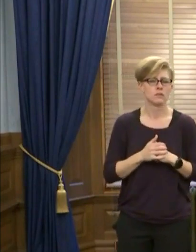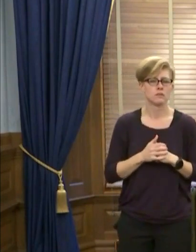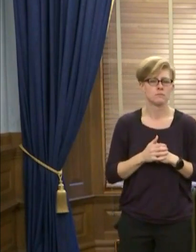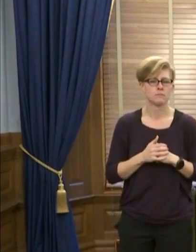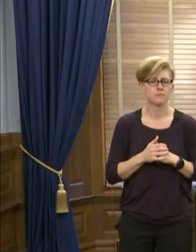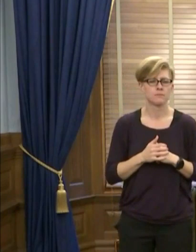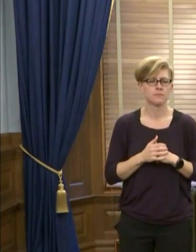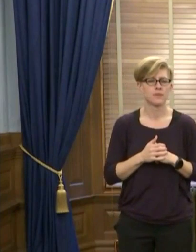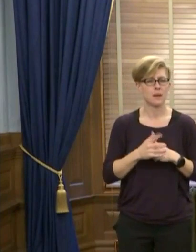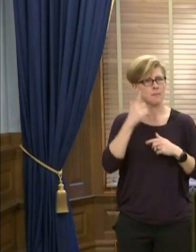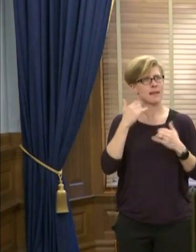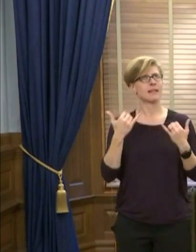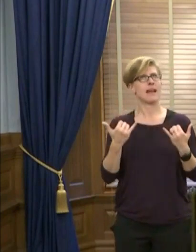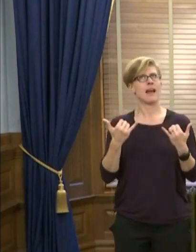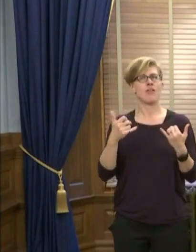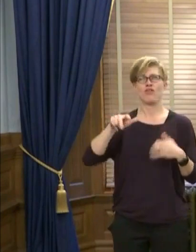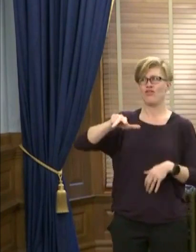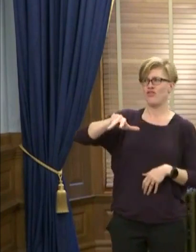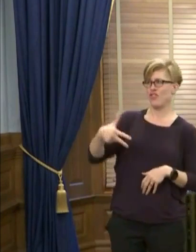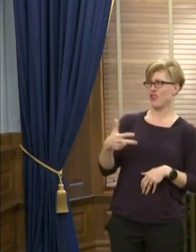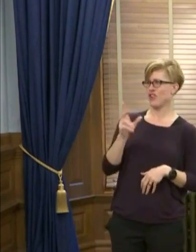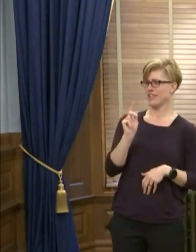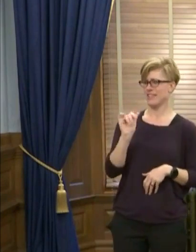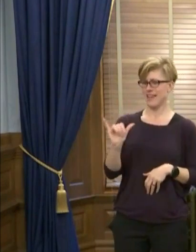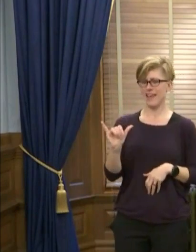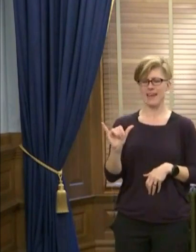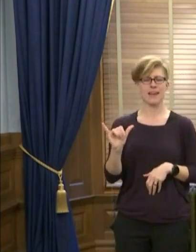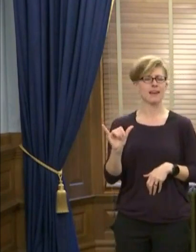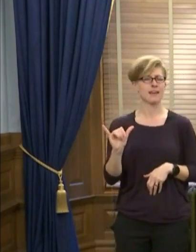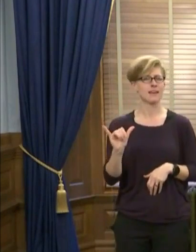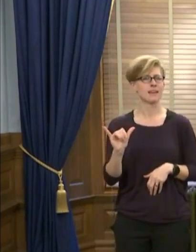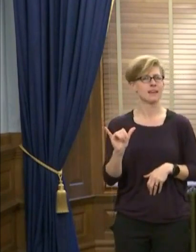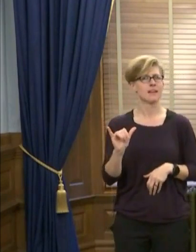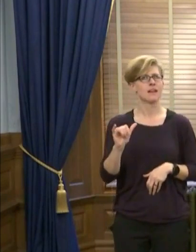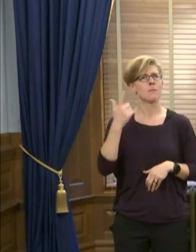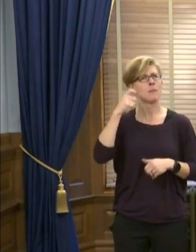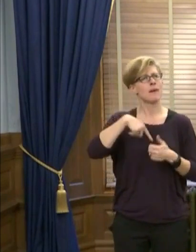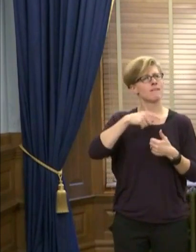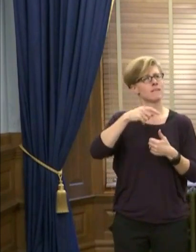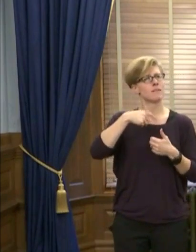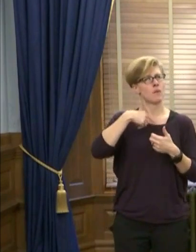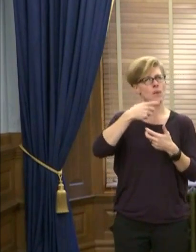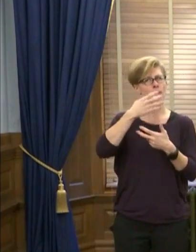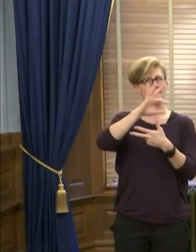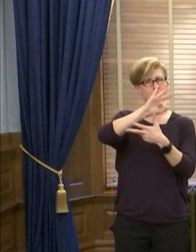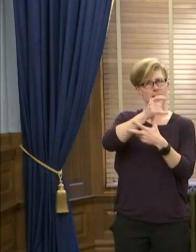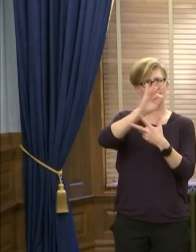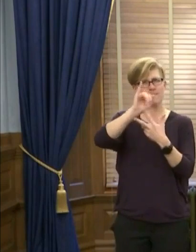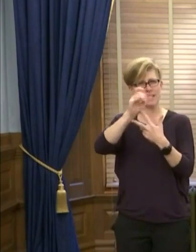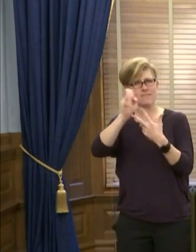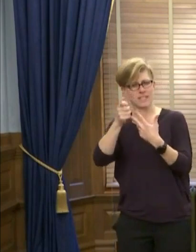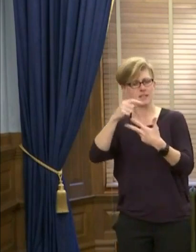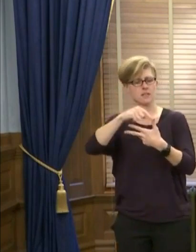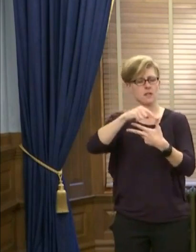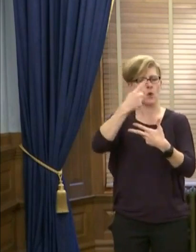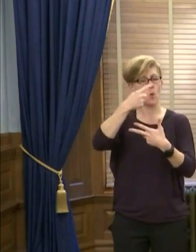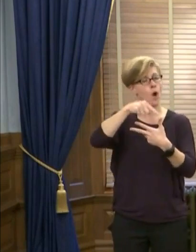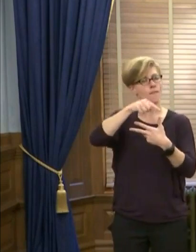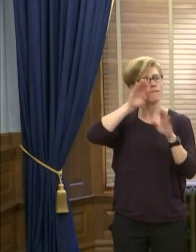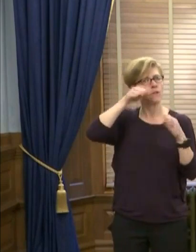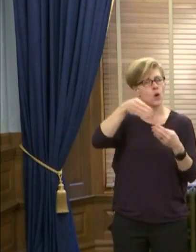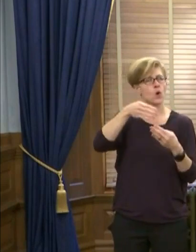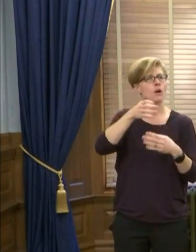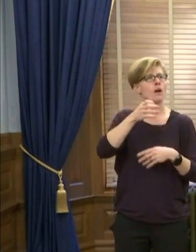mind, we're only on day three of a three-part fix, if you will. One is a daily snapshot that we